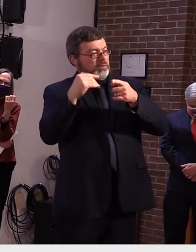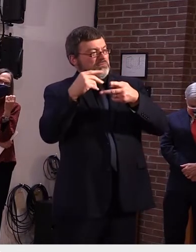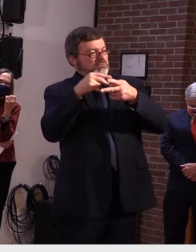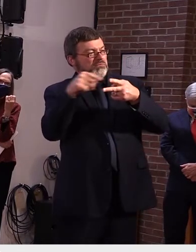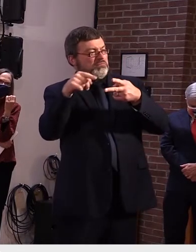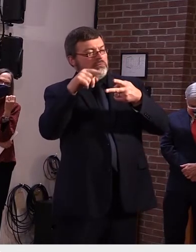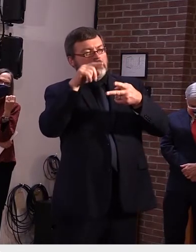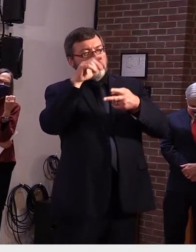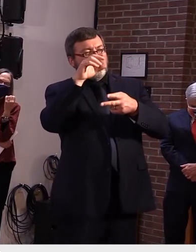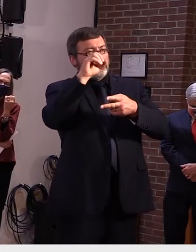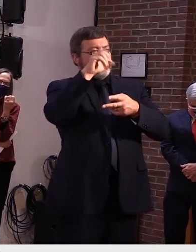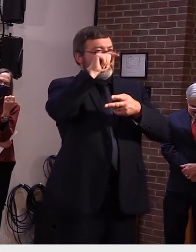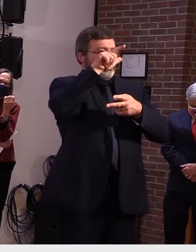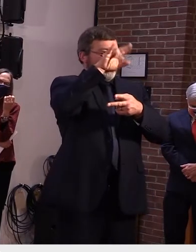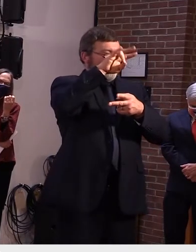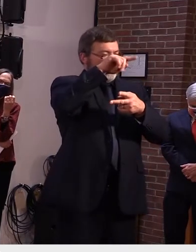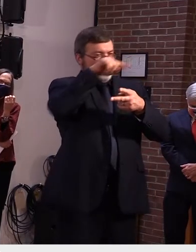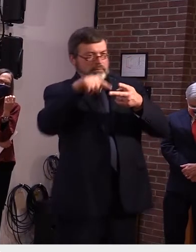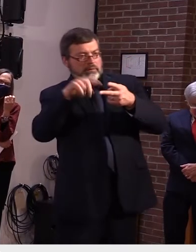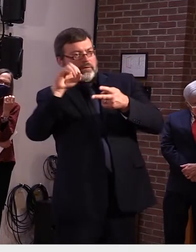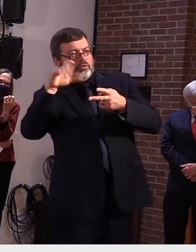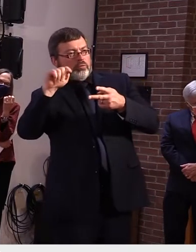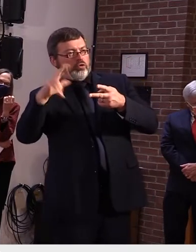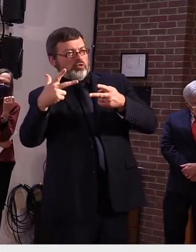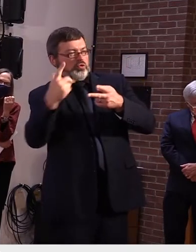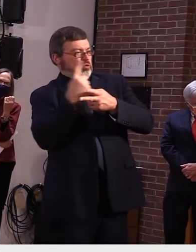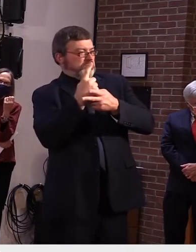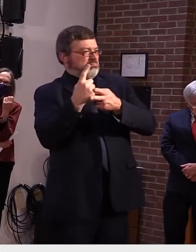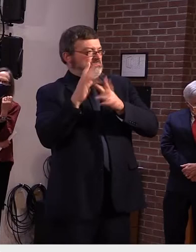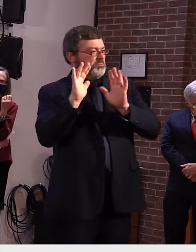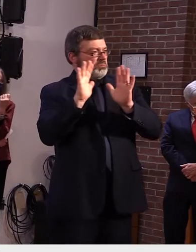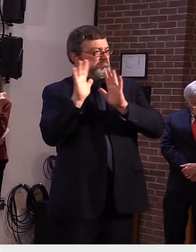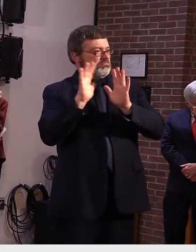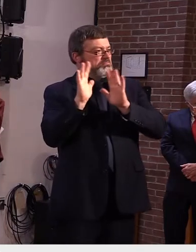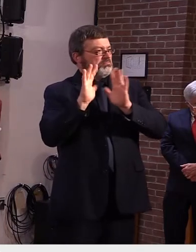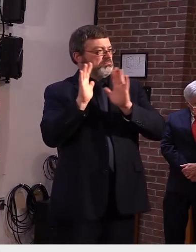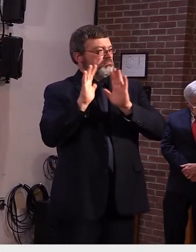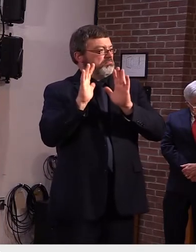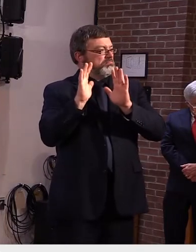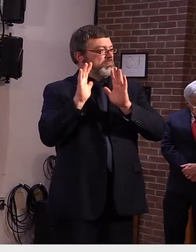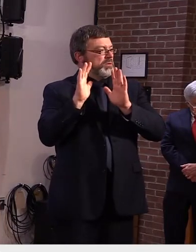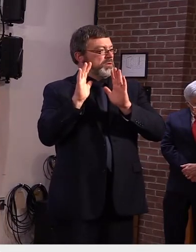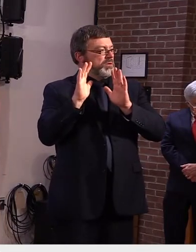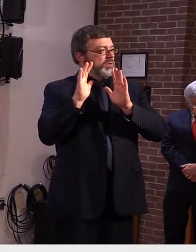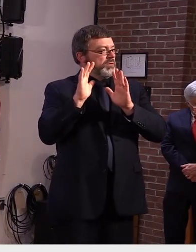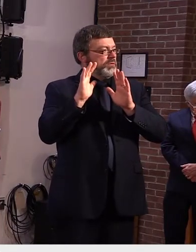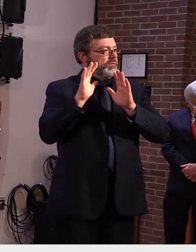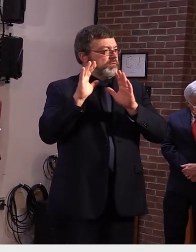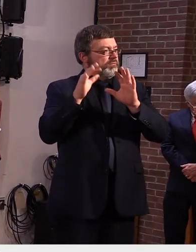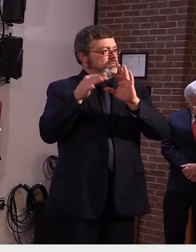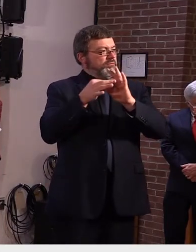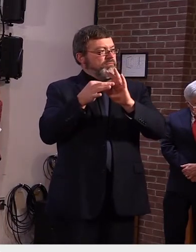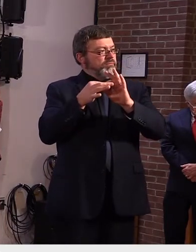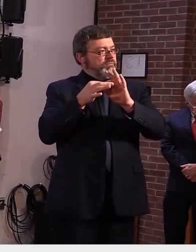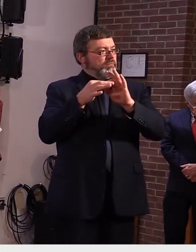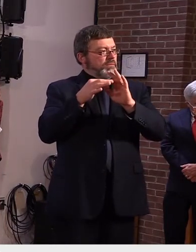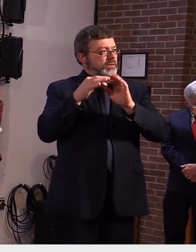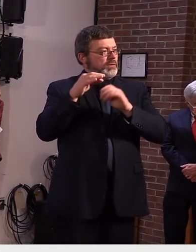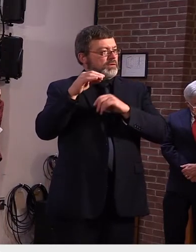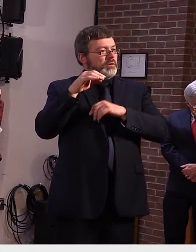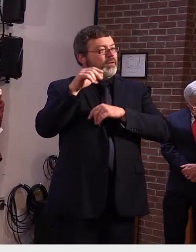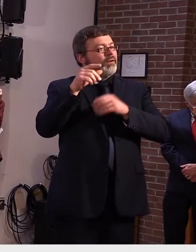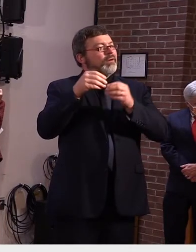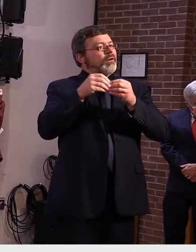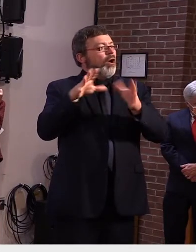um just because of timing with lwa and the need to validate claims um to be able to issue those